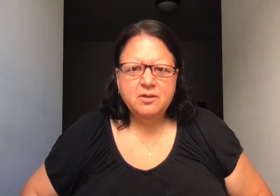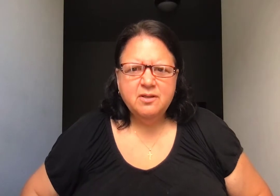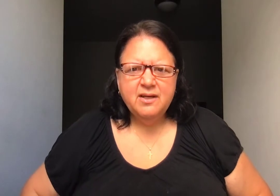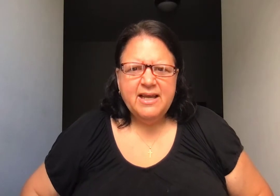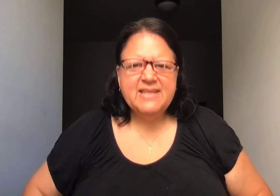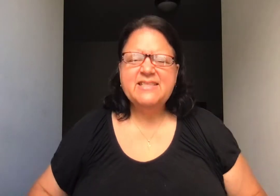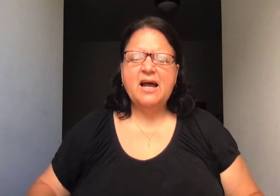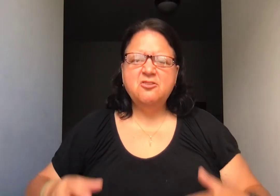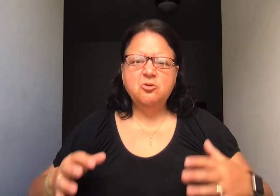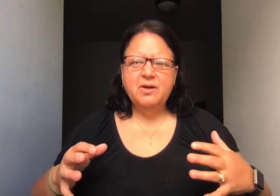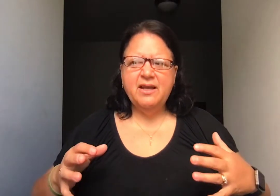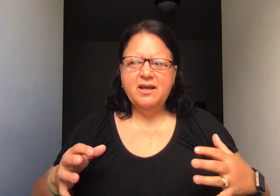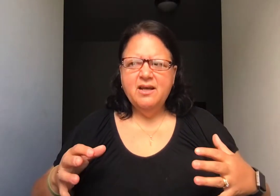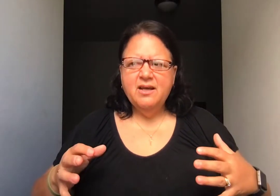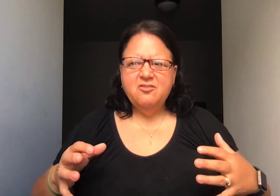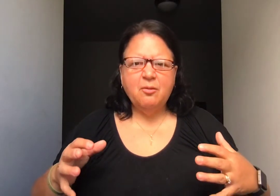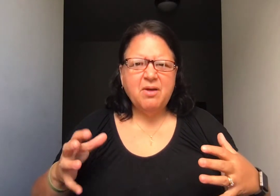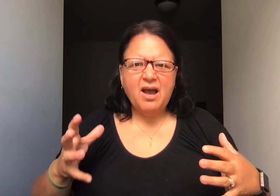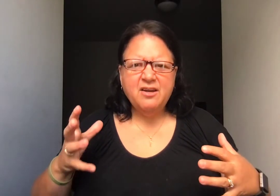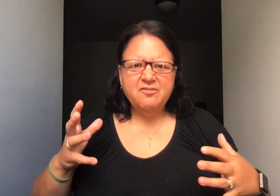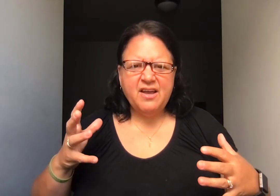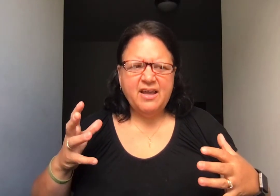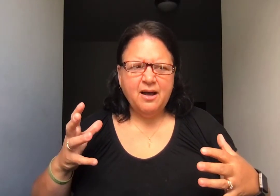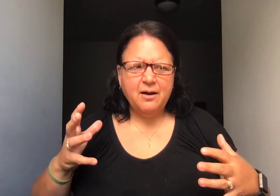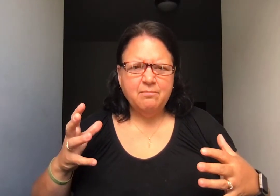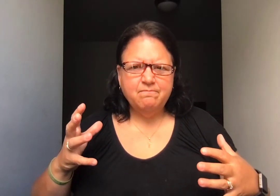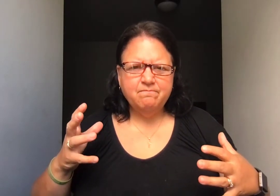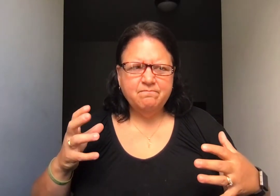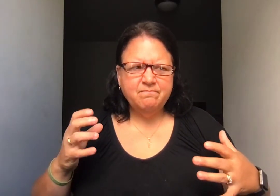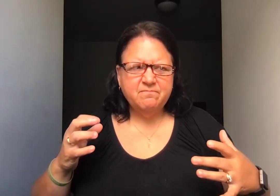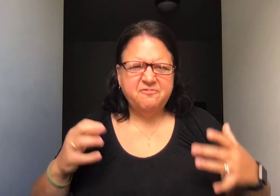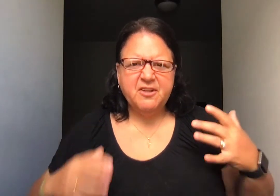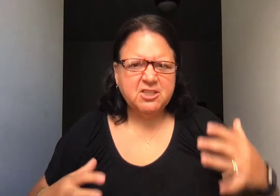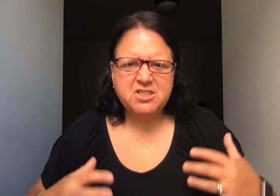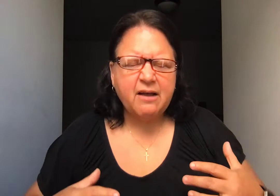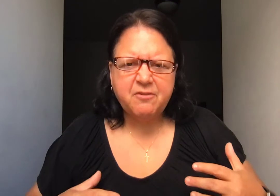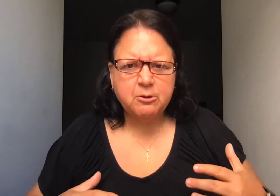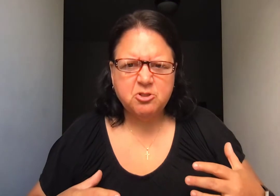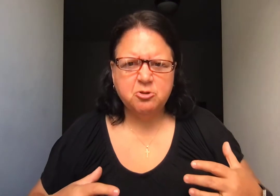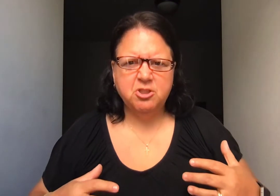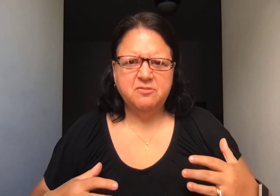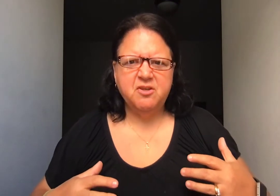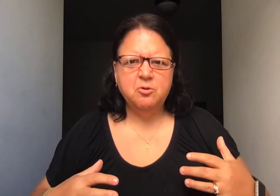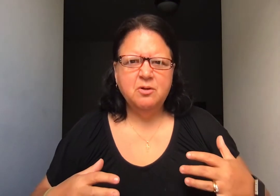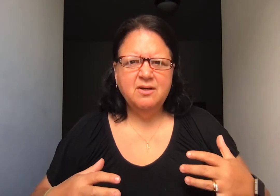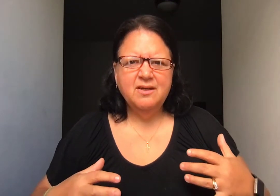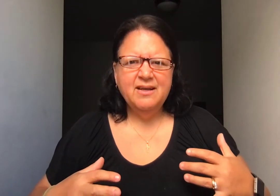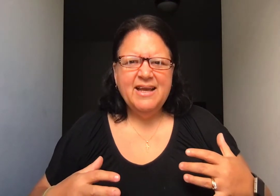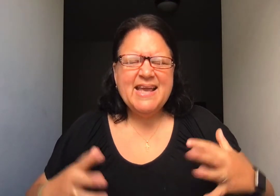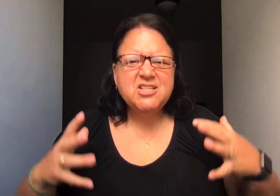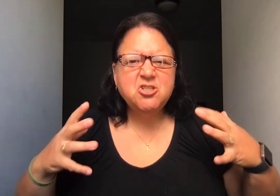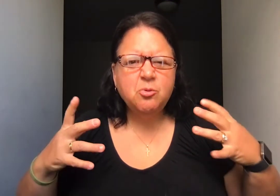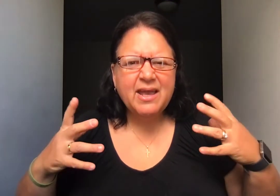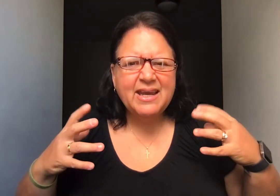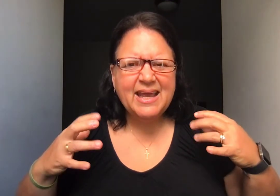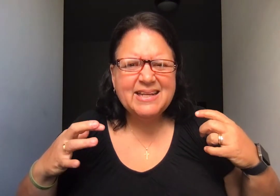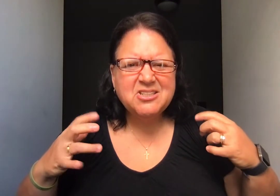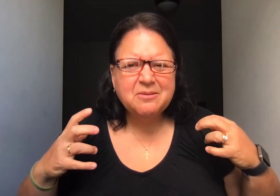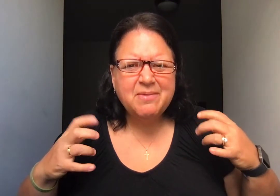He's not doing some kind of a philosophical search of you. He's doing an intimate